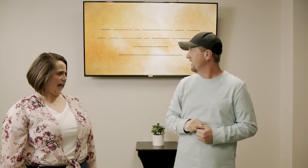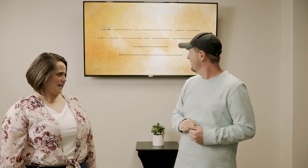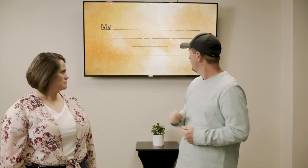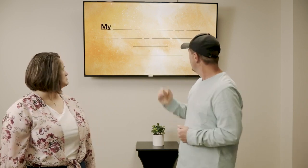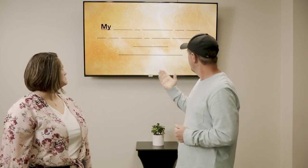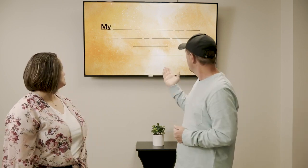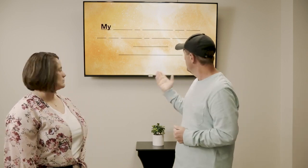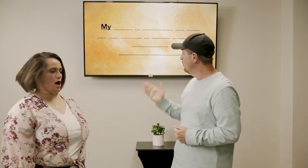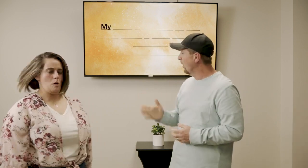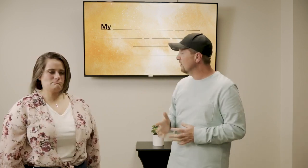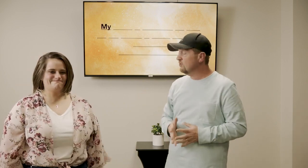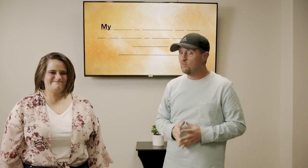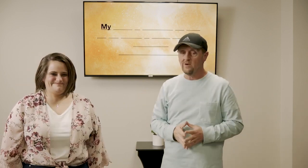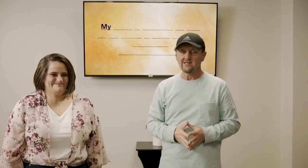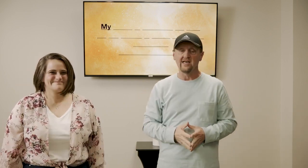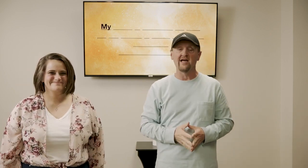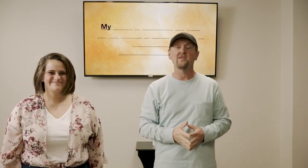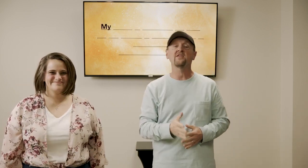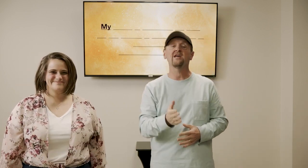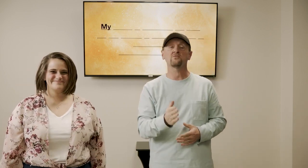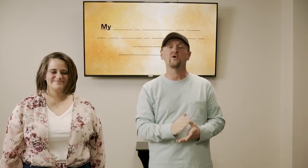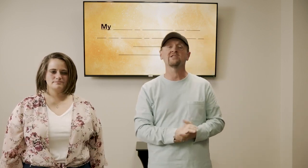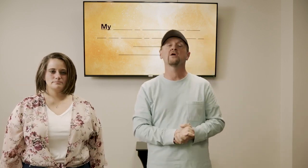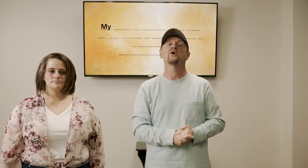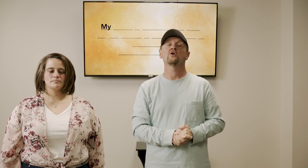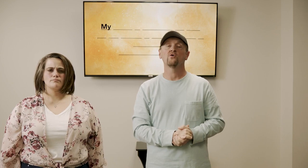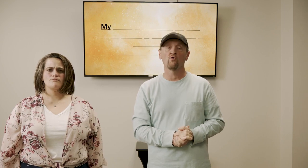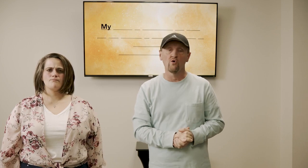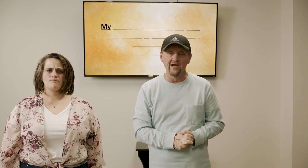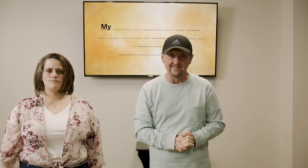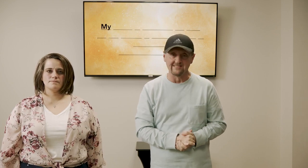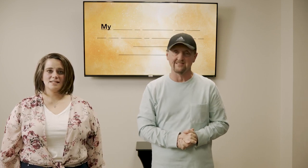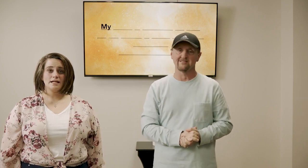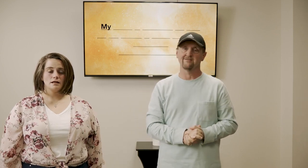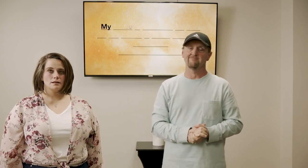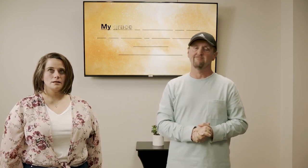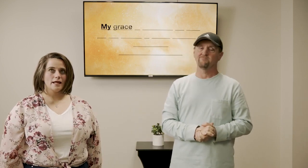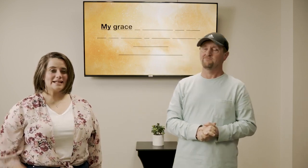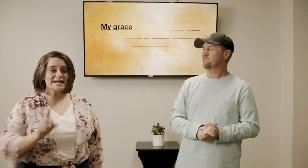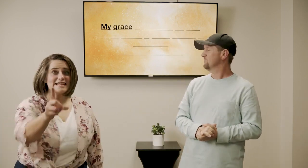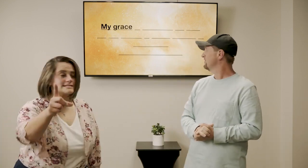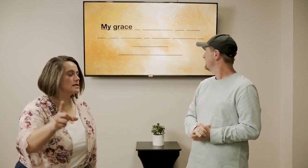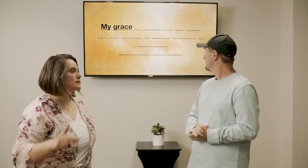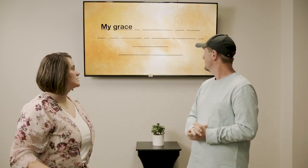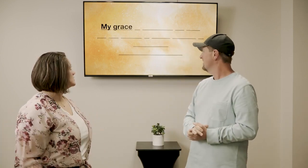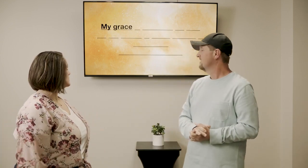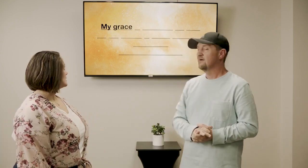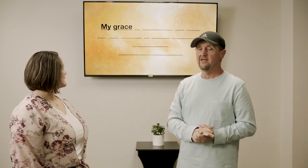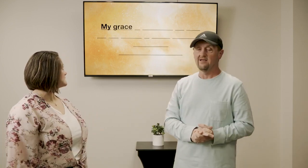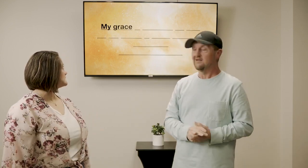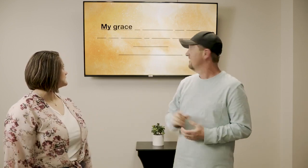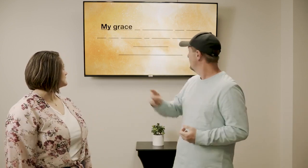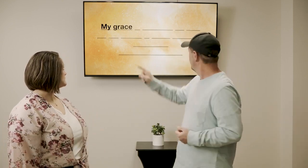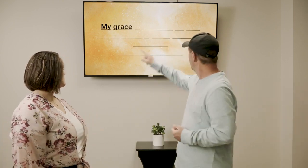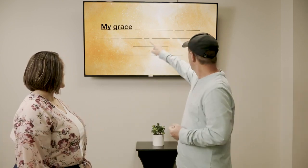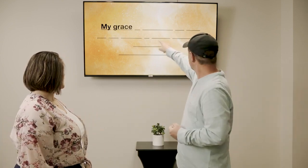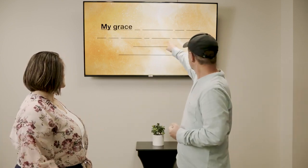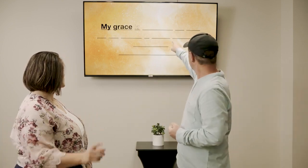you are correct and i think the next word is grace and is is